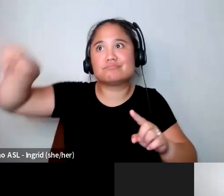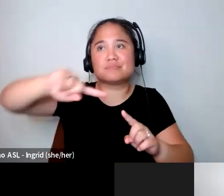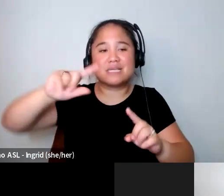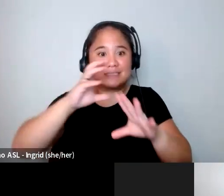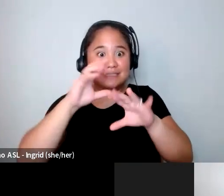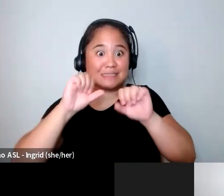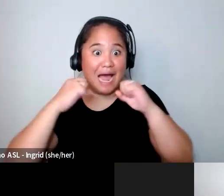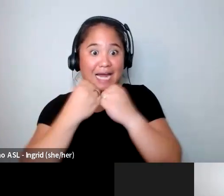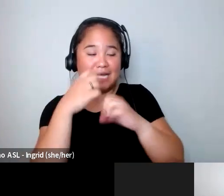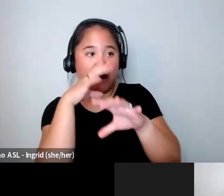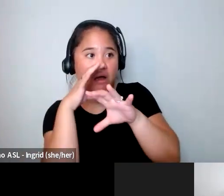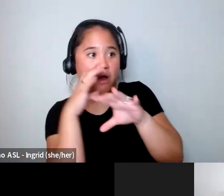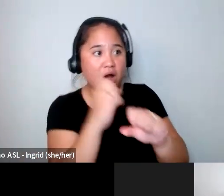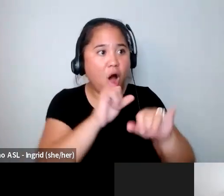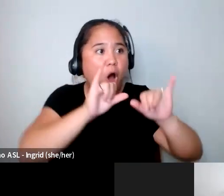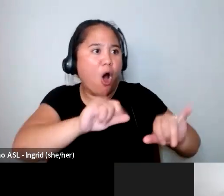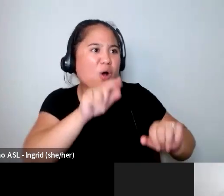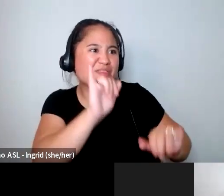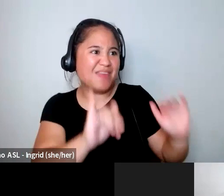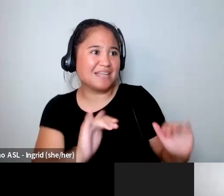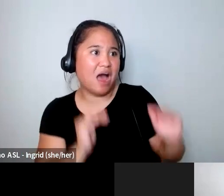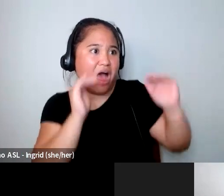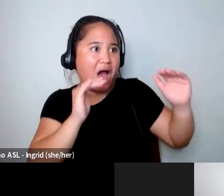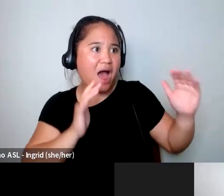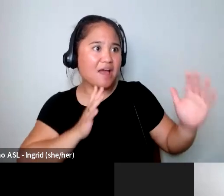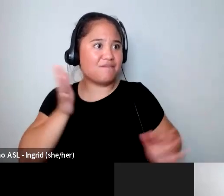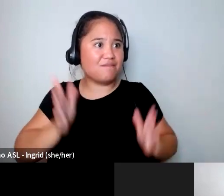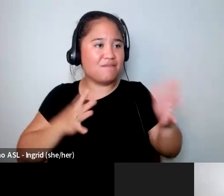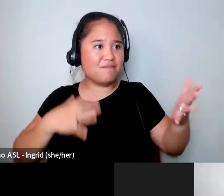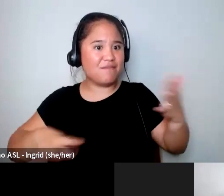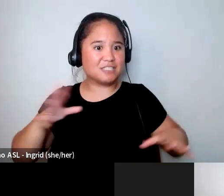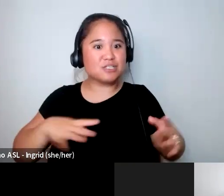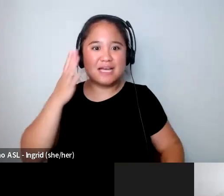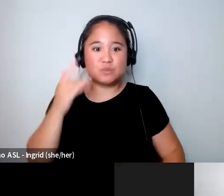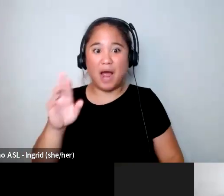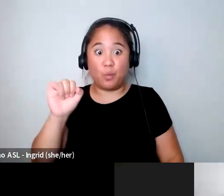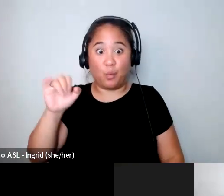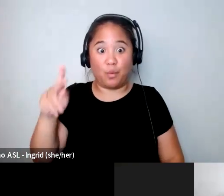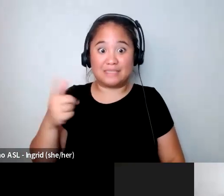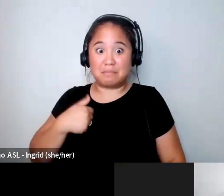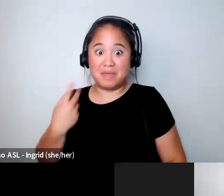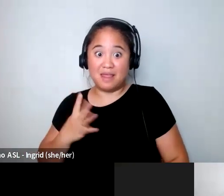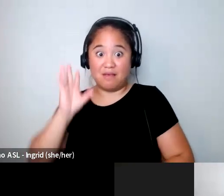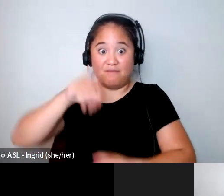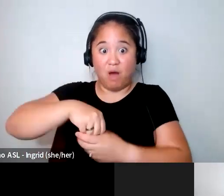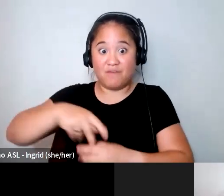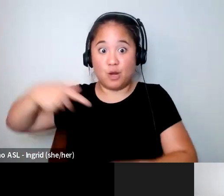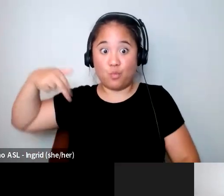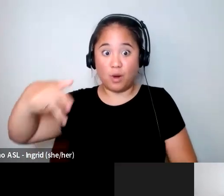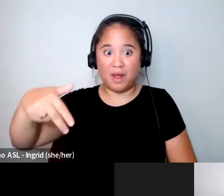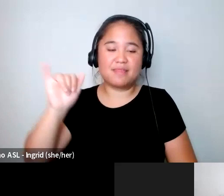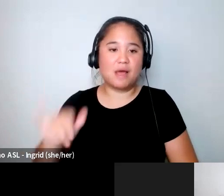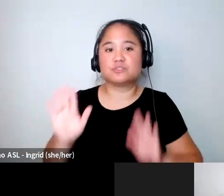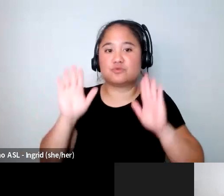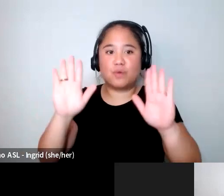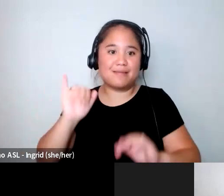that this is high fashion and that's why the risk taking of having me on the runway was great at